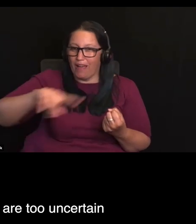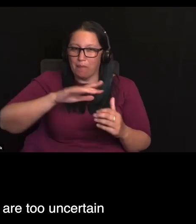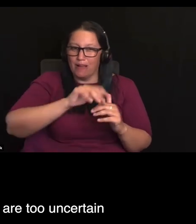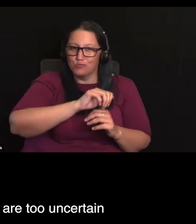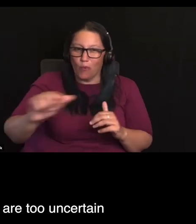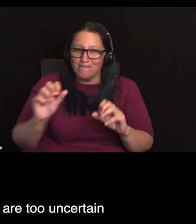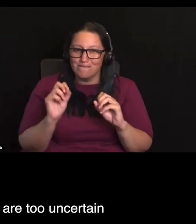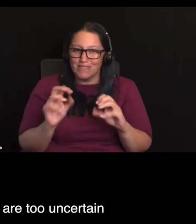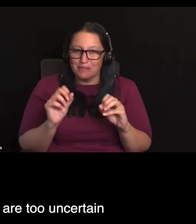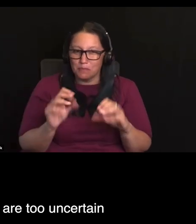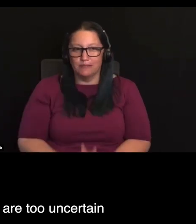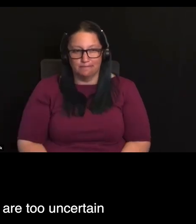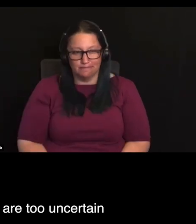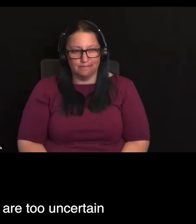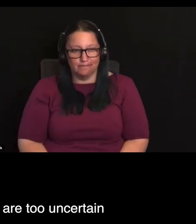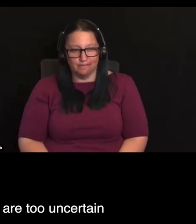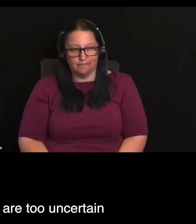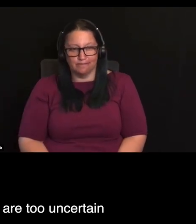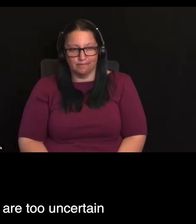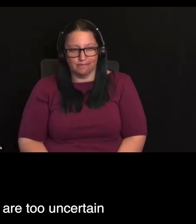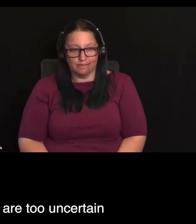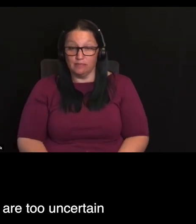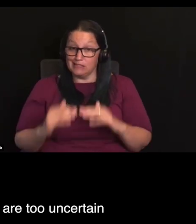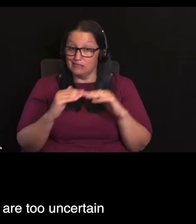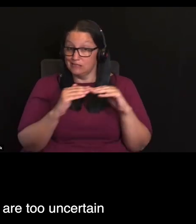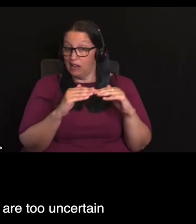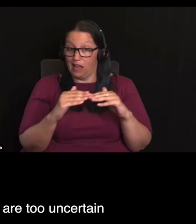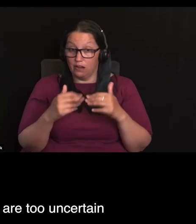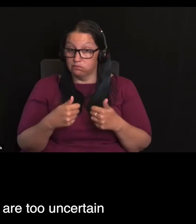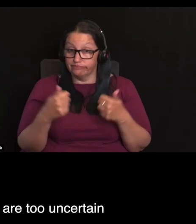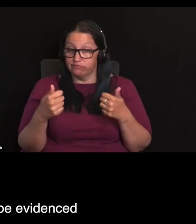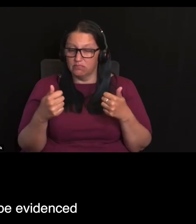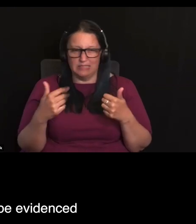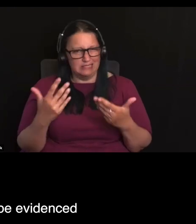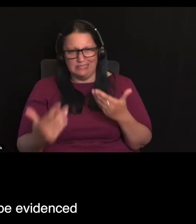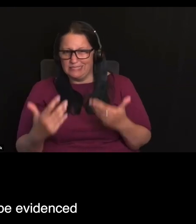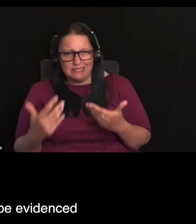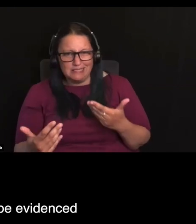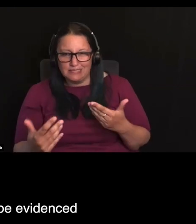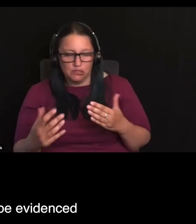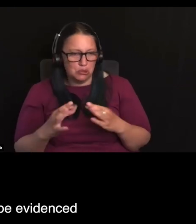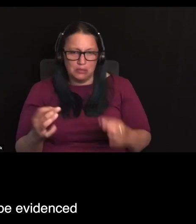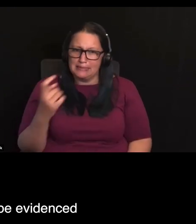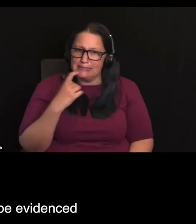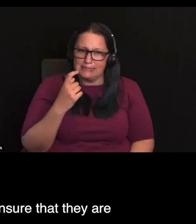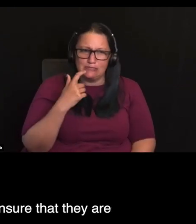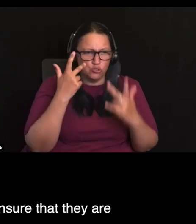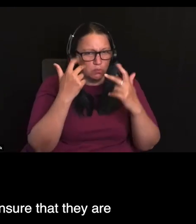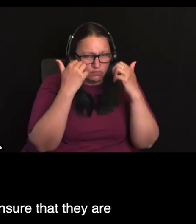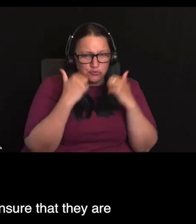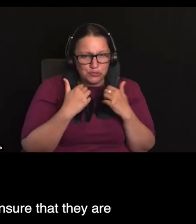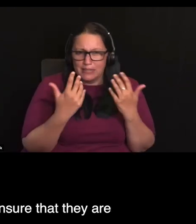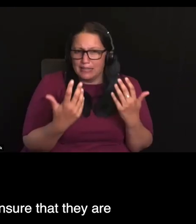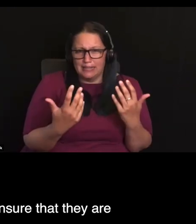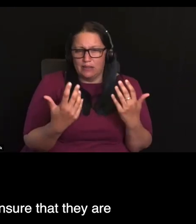is where they think they are too uncertain or wouldn't readily be able to be evidenced, how might